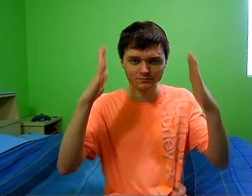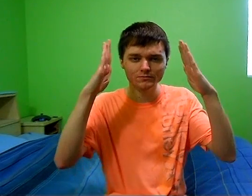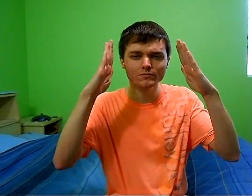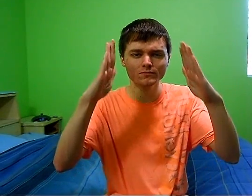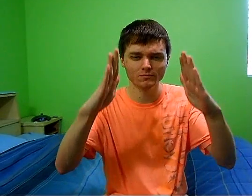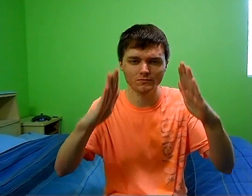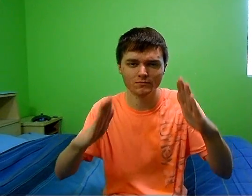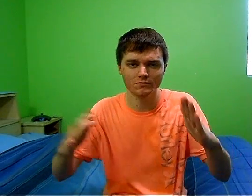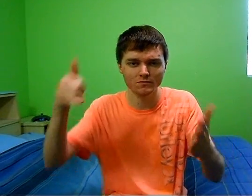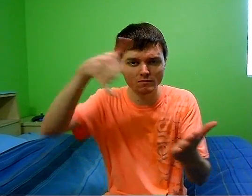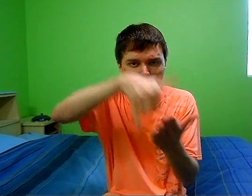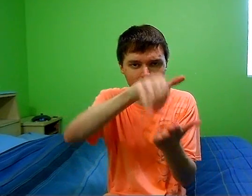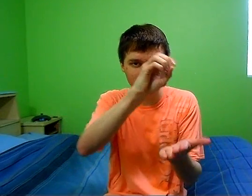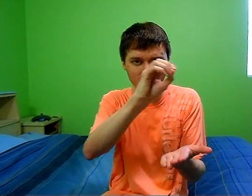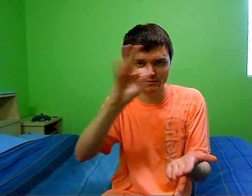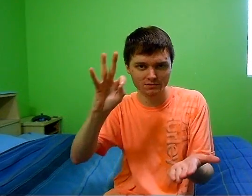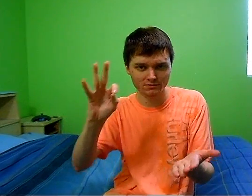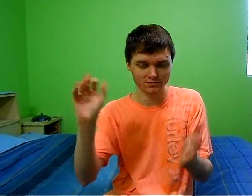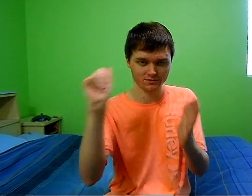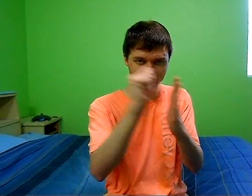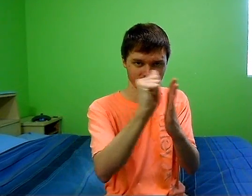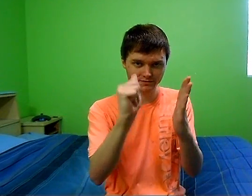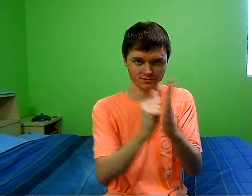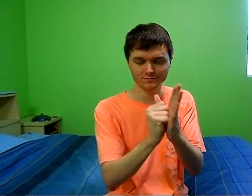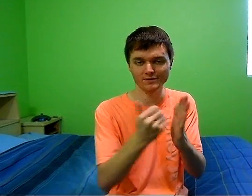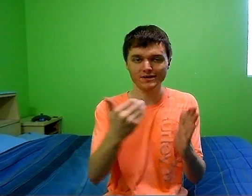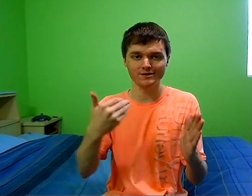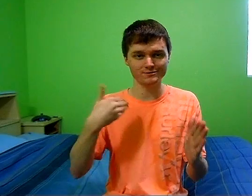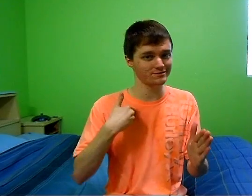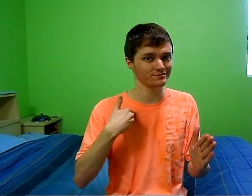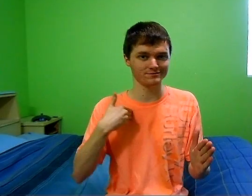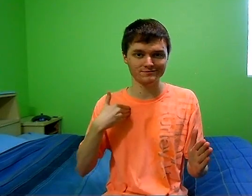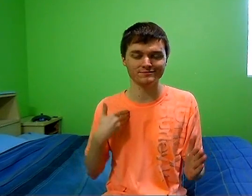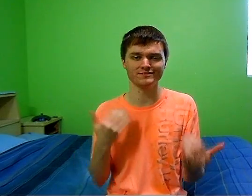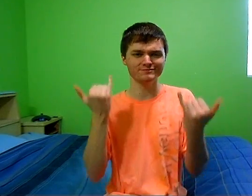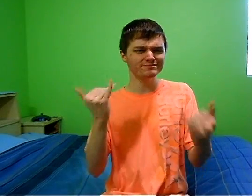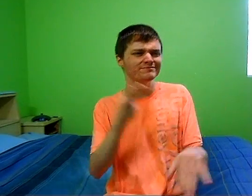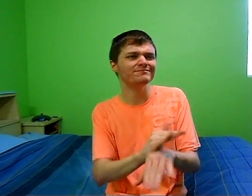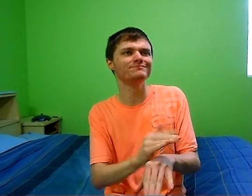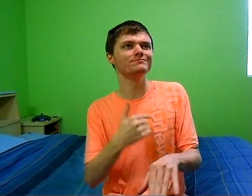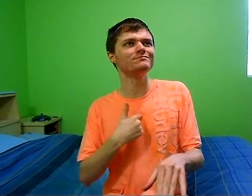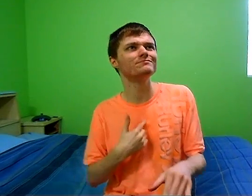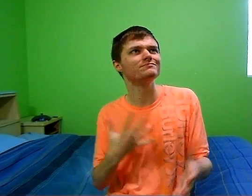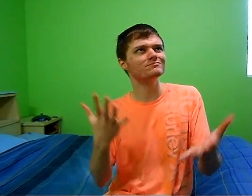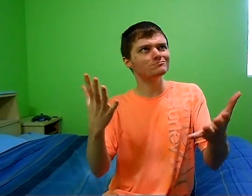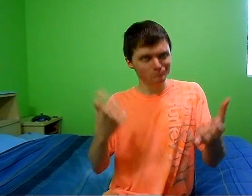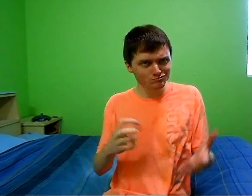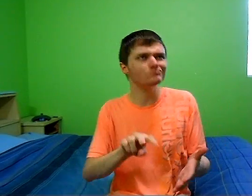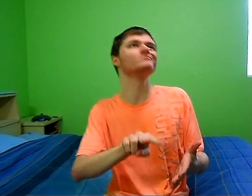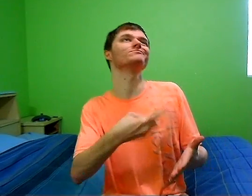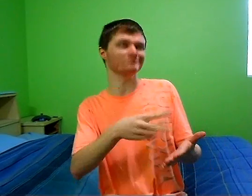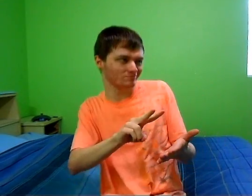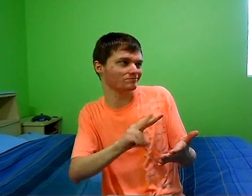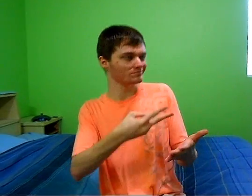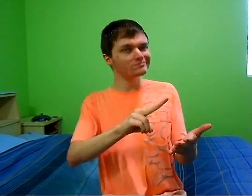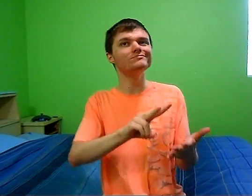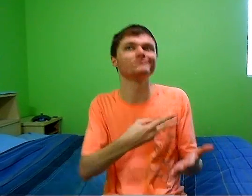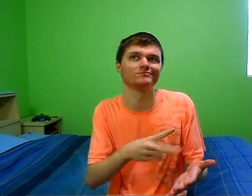Shorty Turn off my phone, I've got my own agenda I feel like dancing tonight